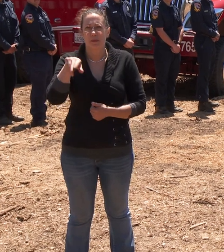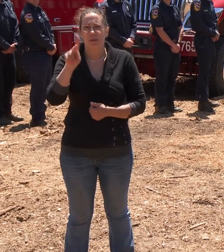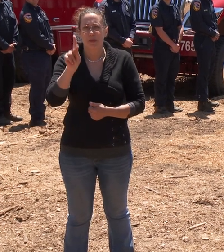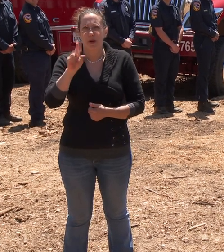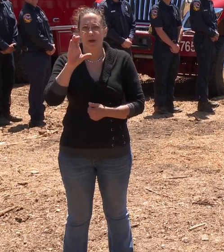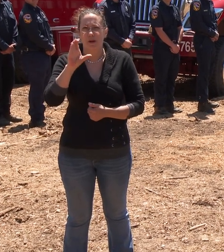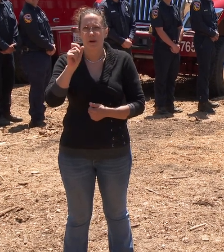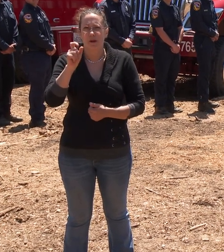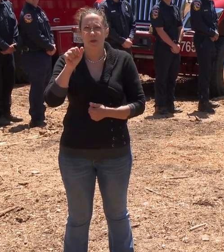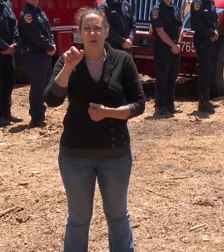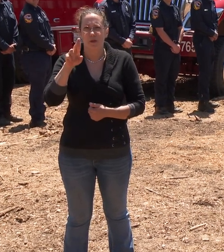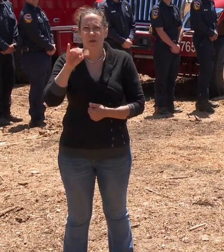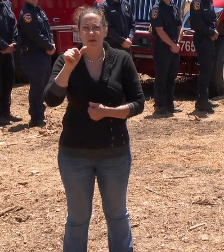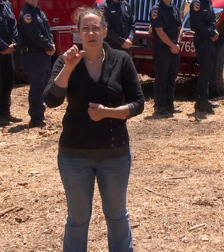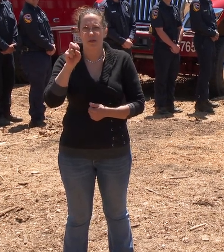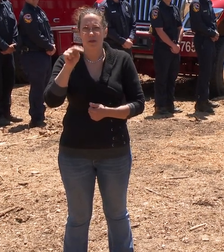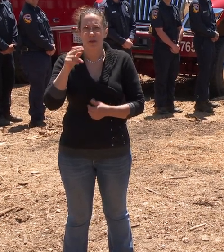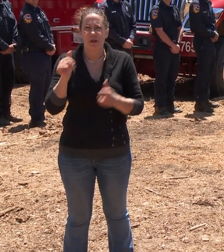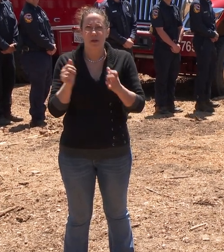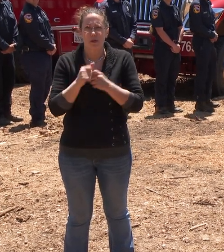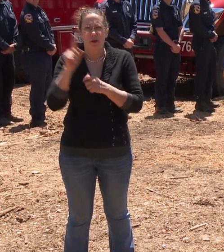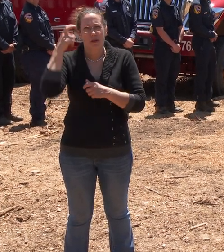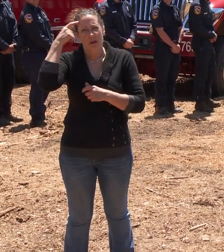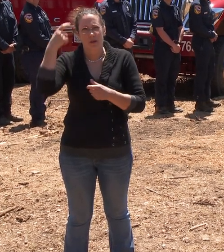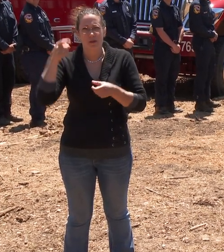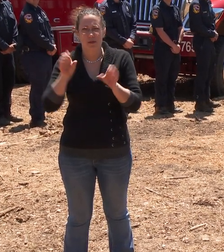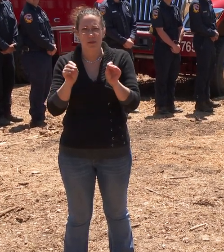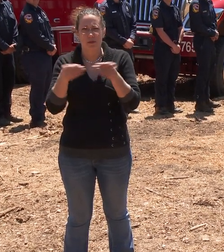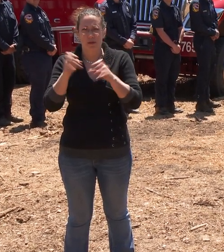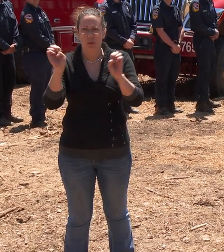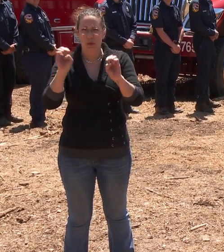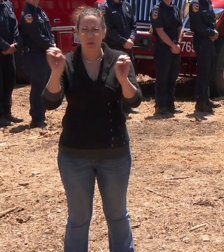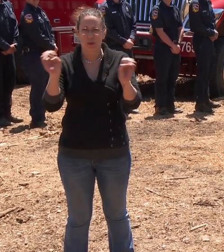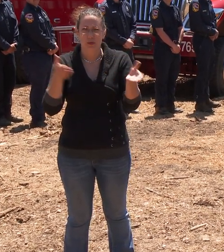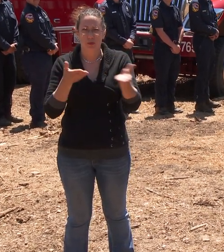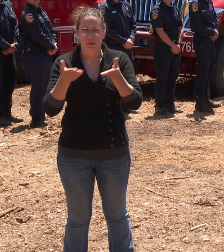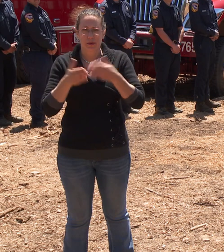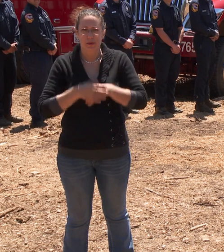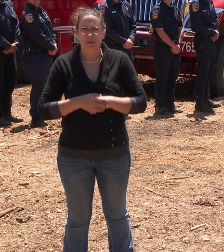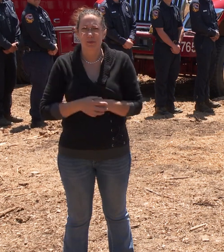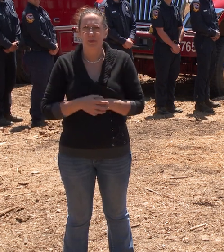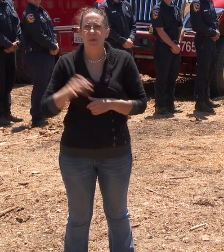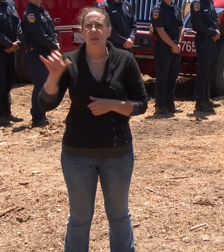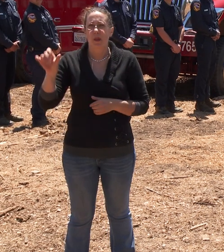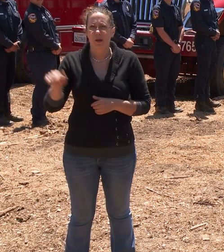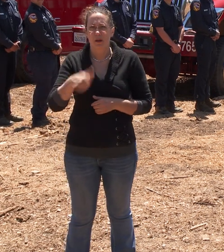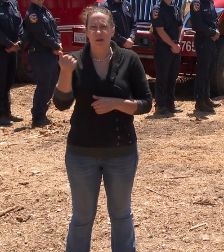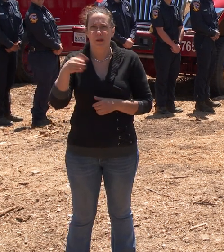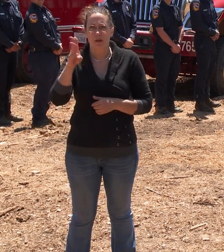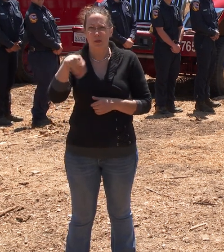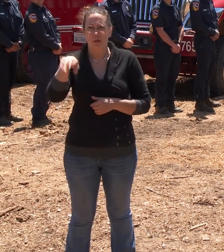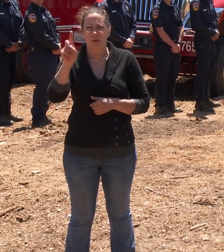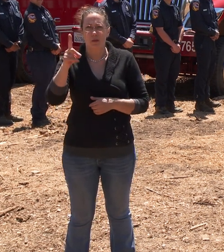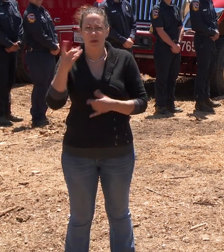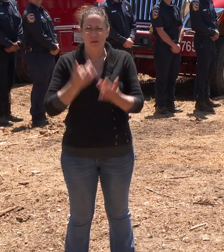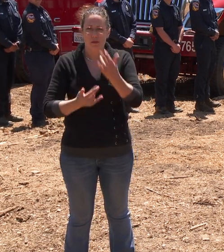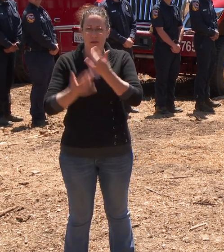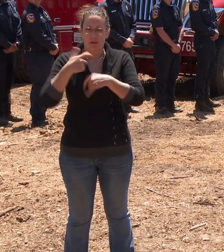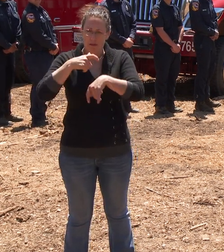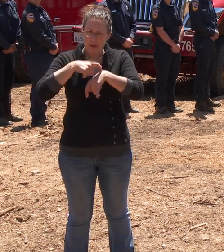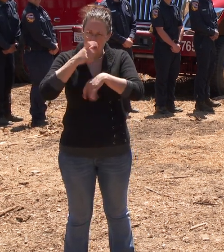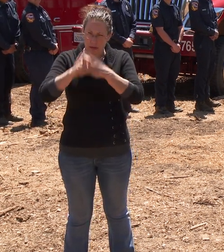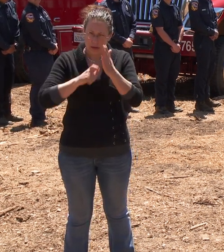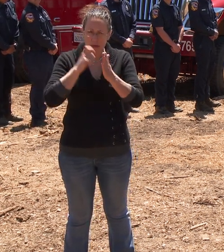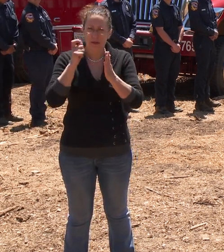California Governor's Office of Emergency Services. As another wildfire season approaches us, we're proud to